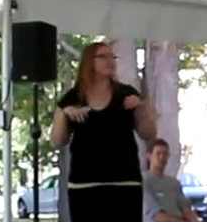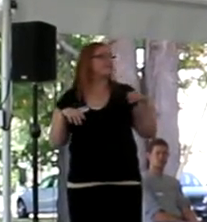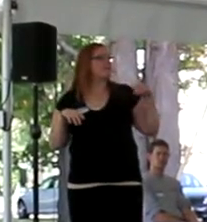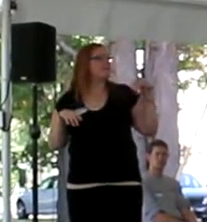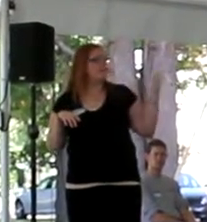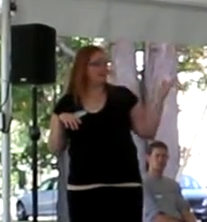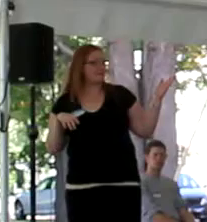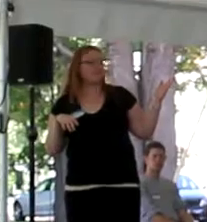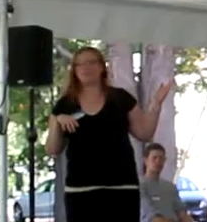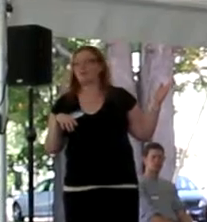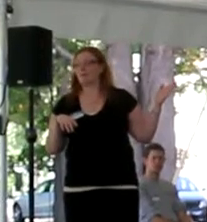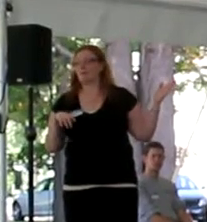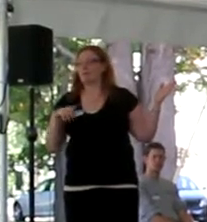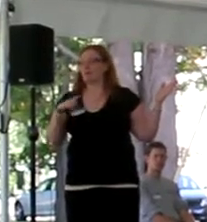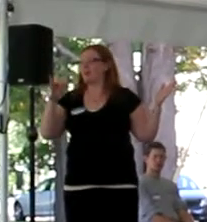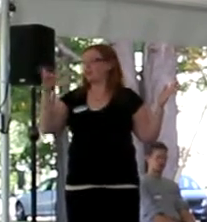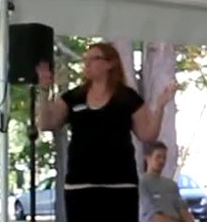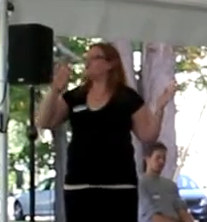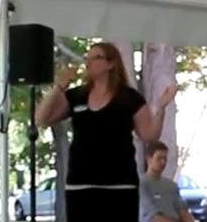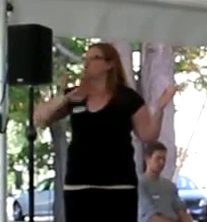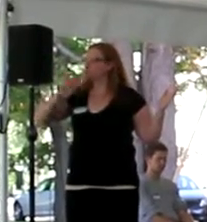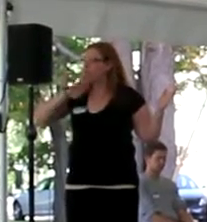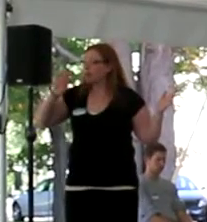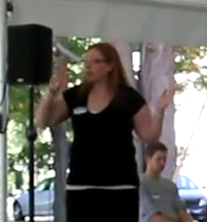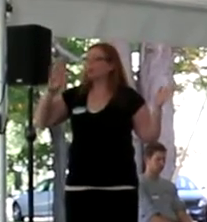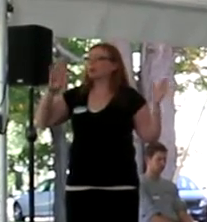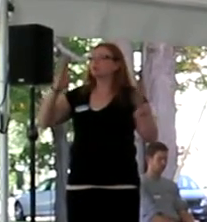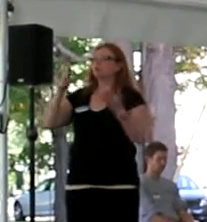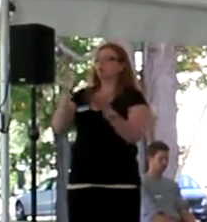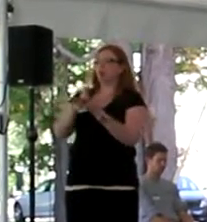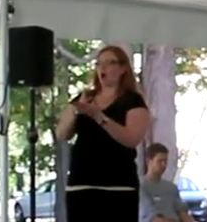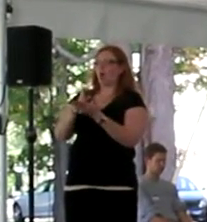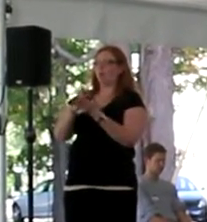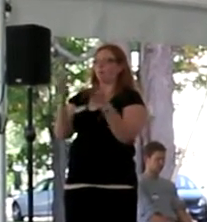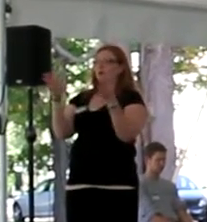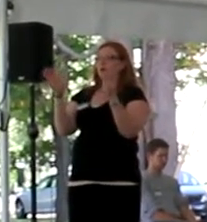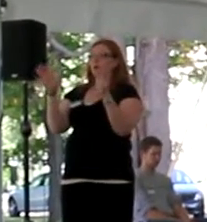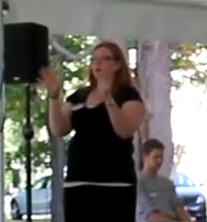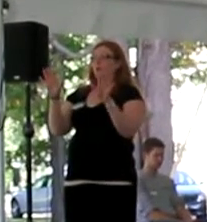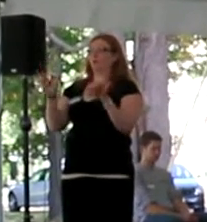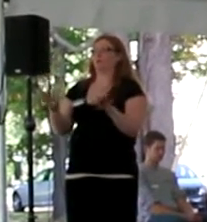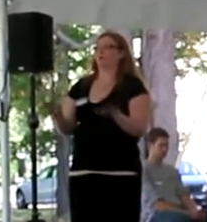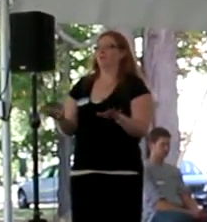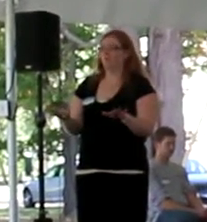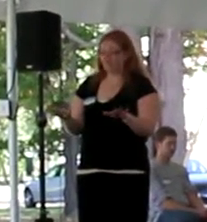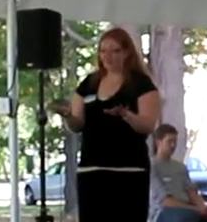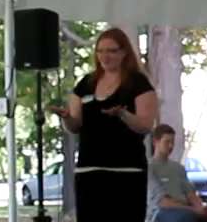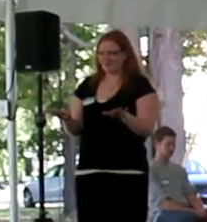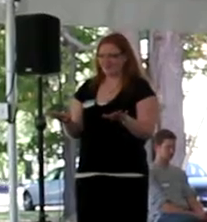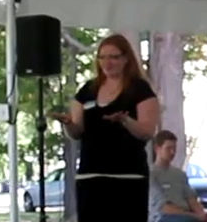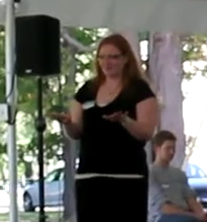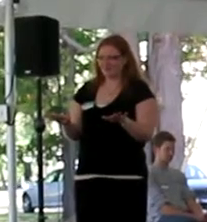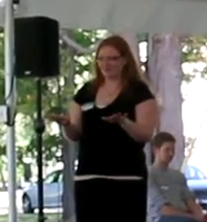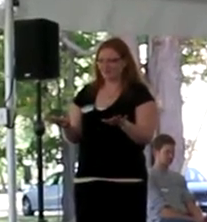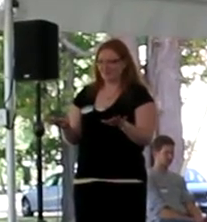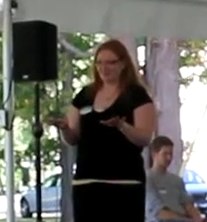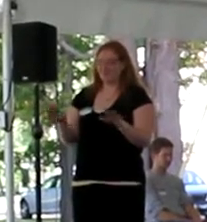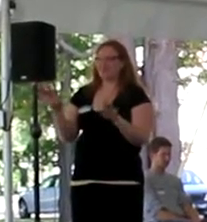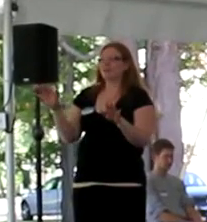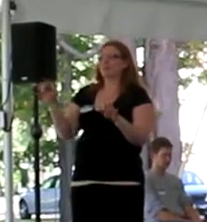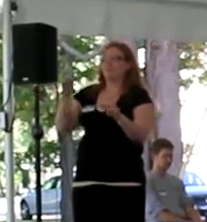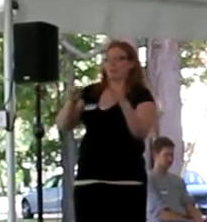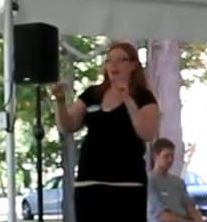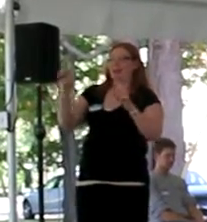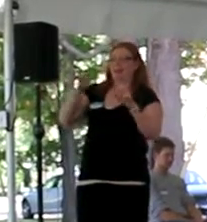and you get flustered. You stop and walk away. And you go back a few screens